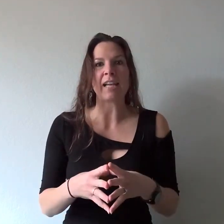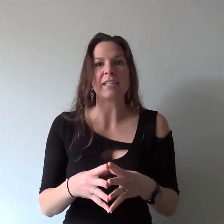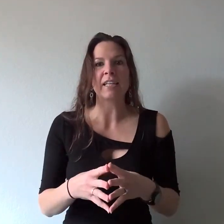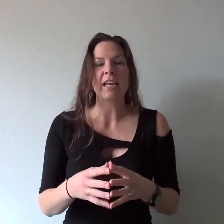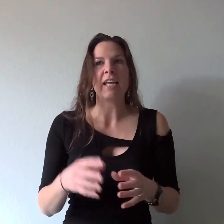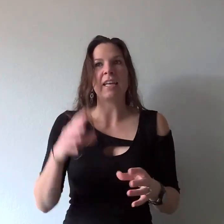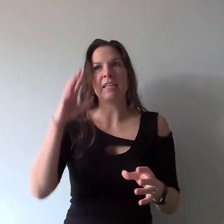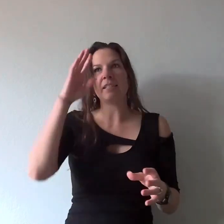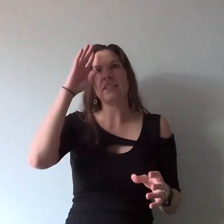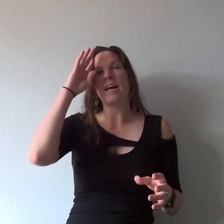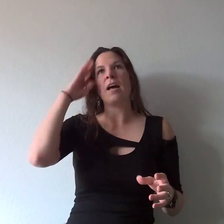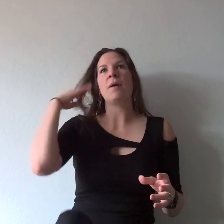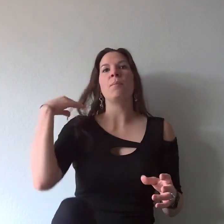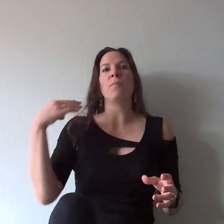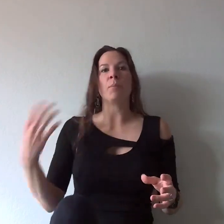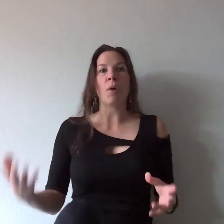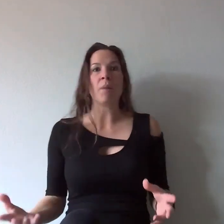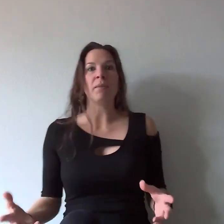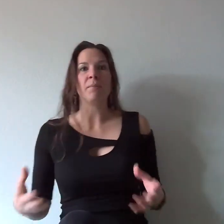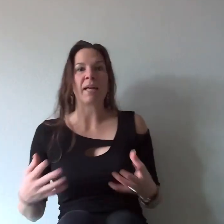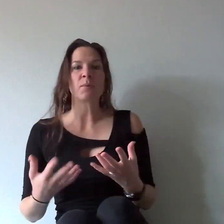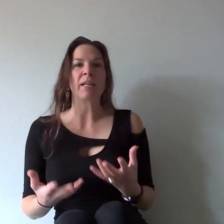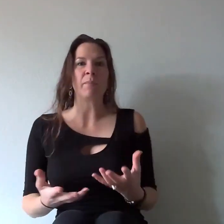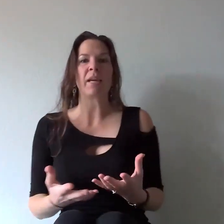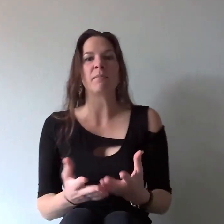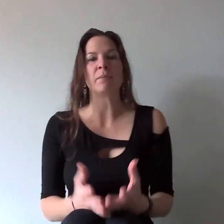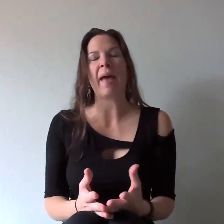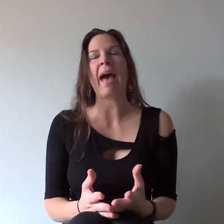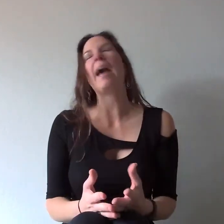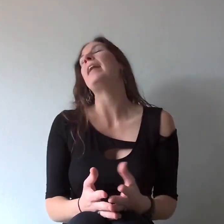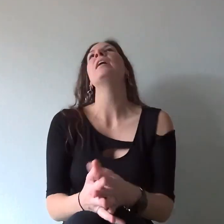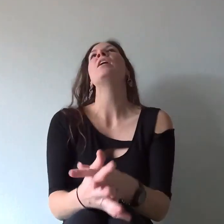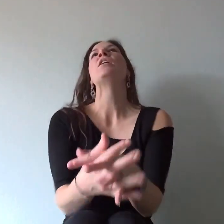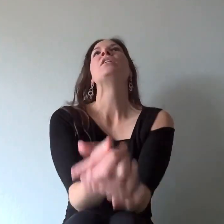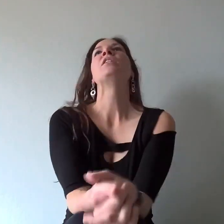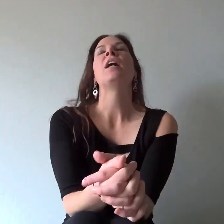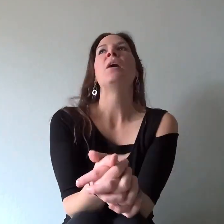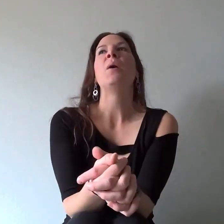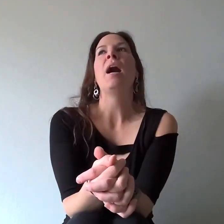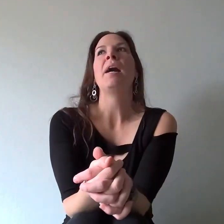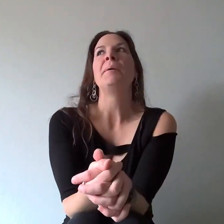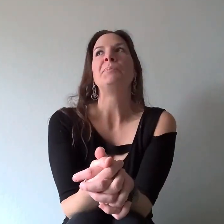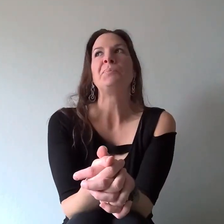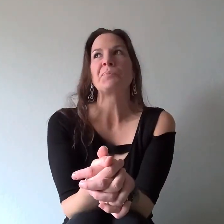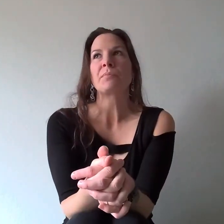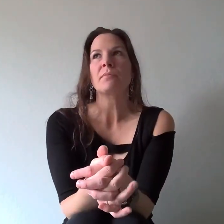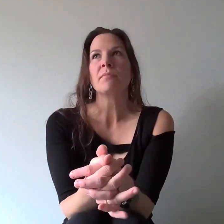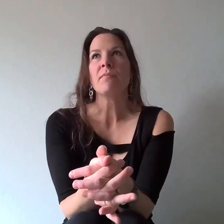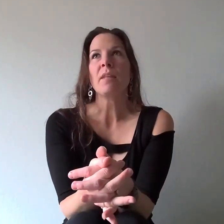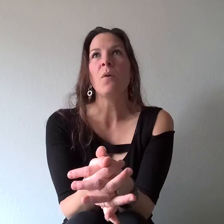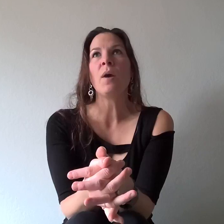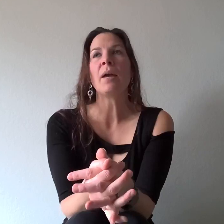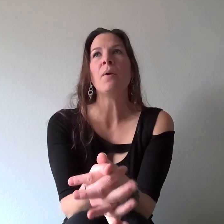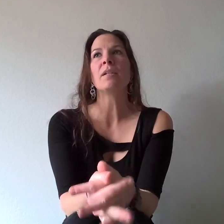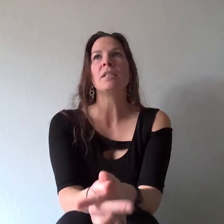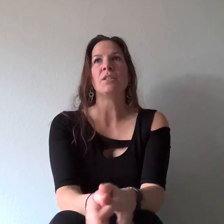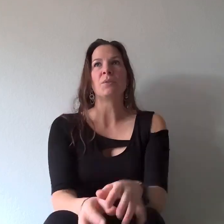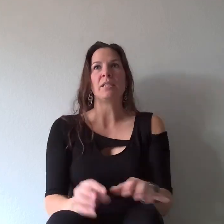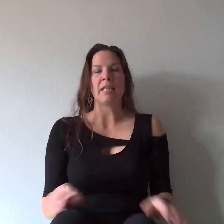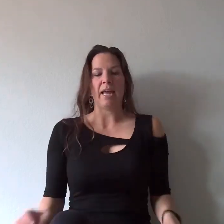is the problem that's when it becomes bad so what I want to do today